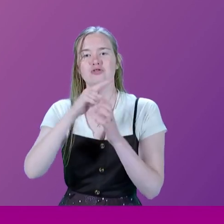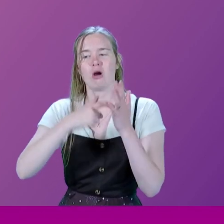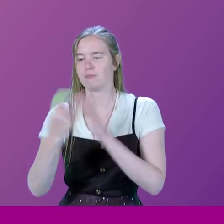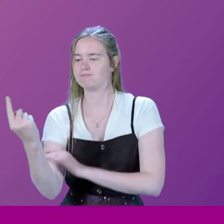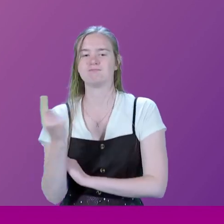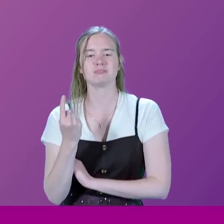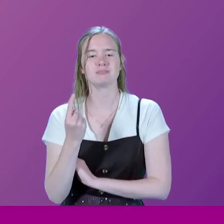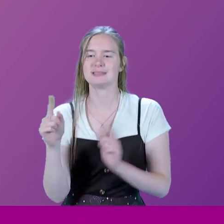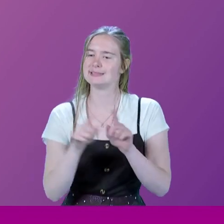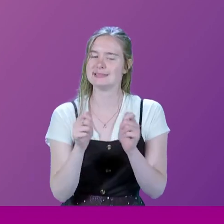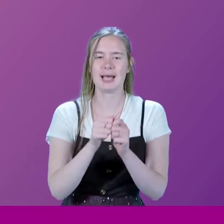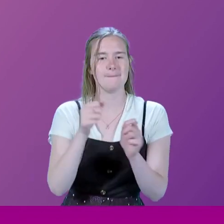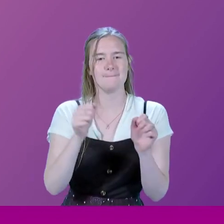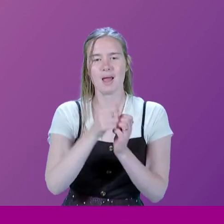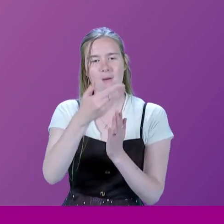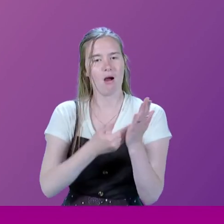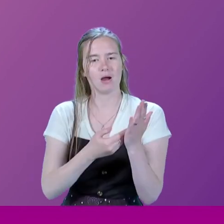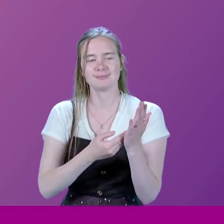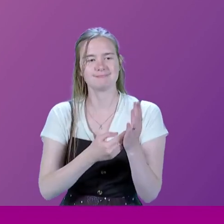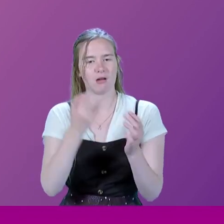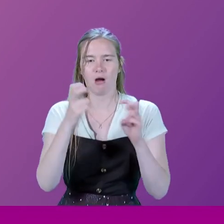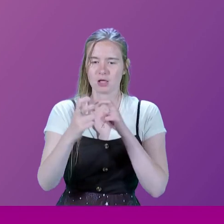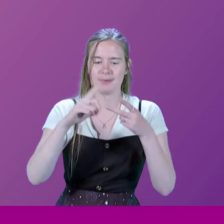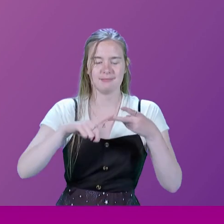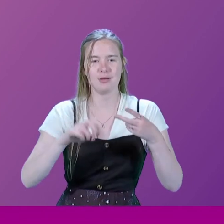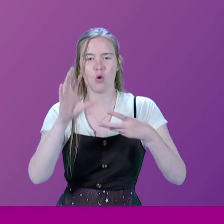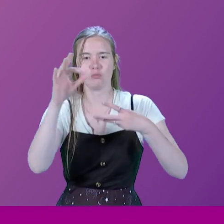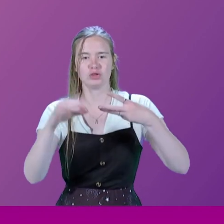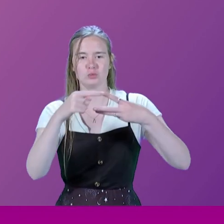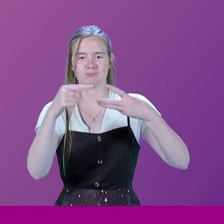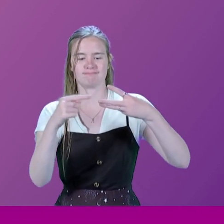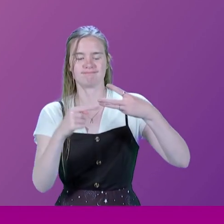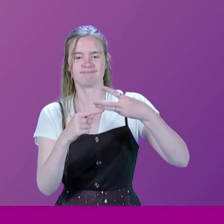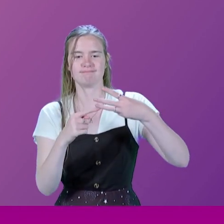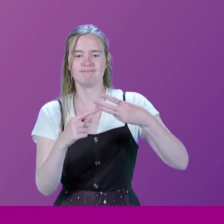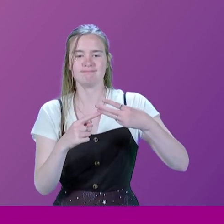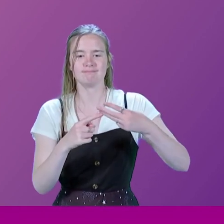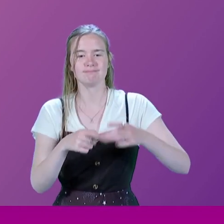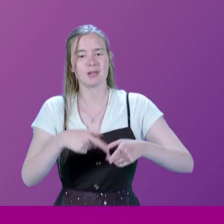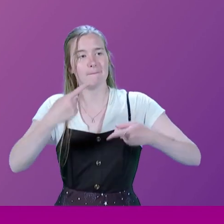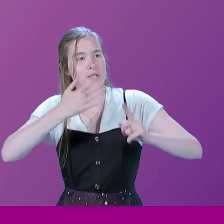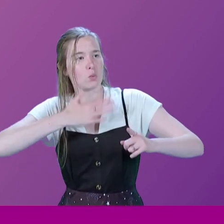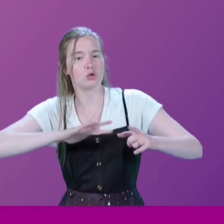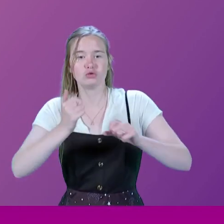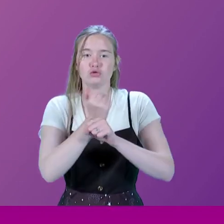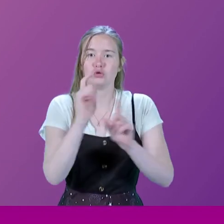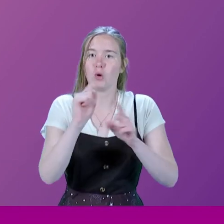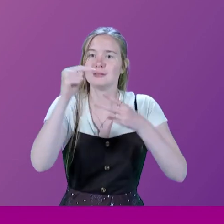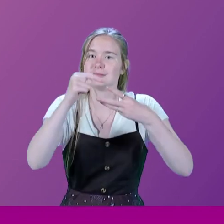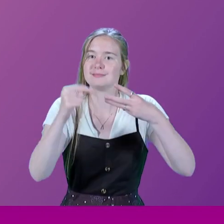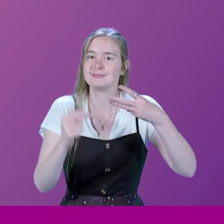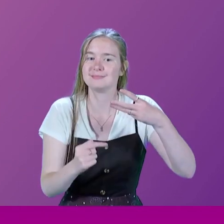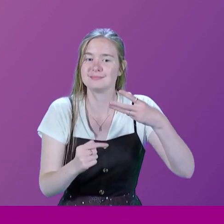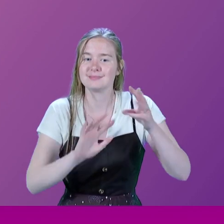You know, the argument and then three options A, B, C. And now the question was, what do ministers want to do? Because